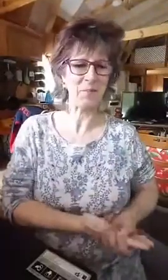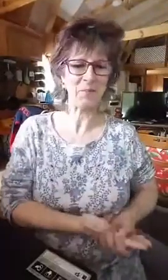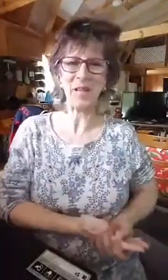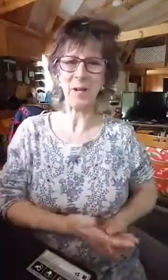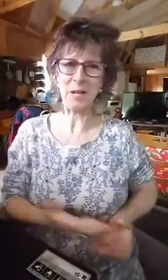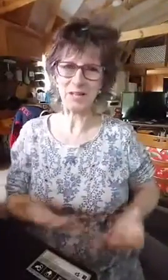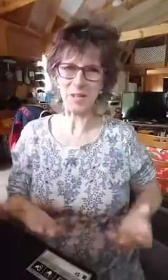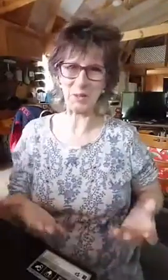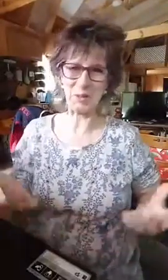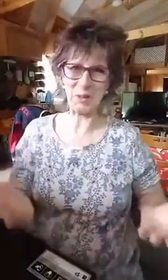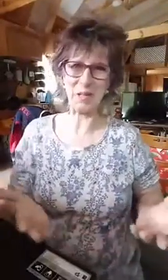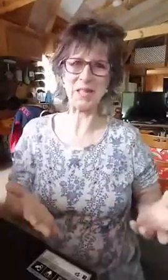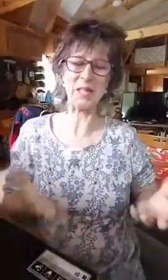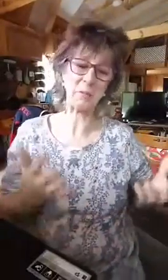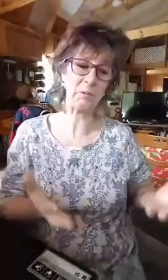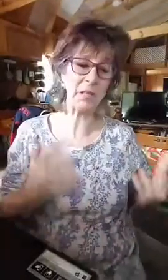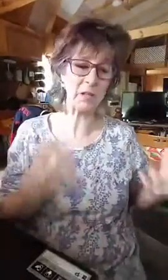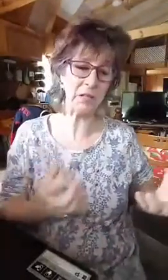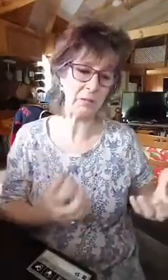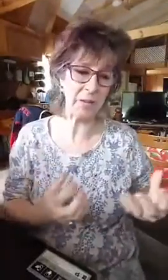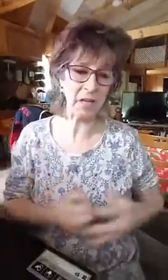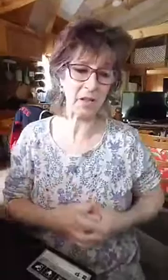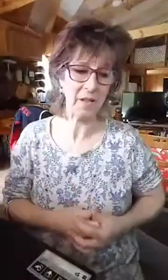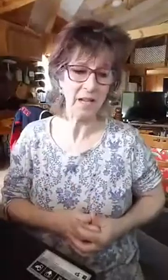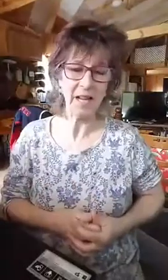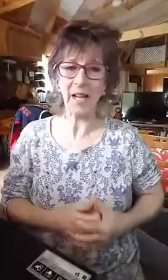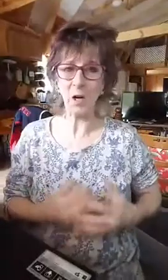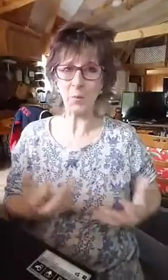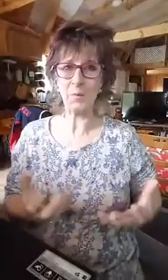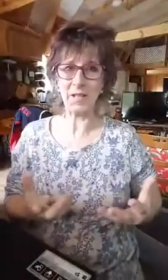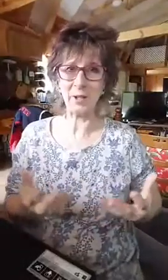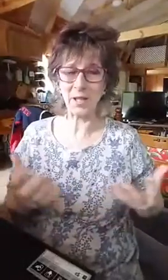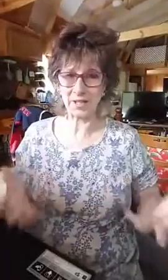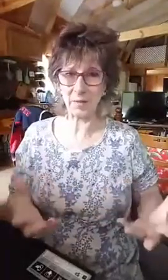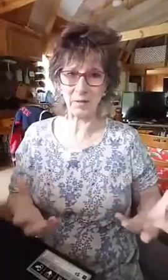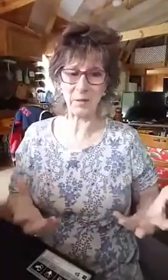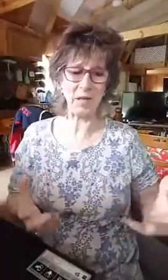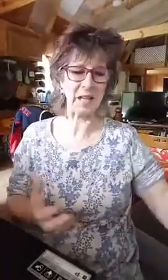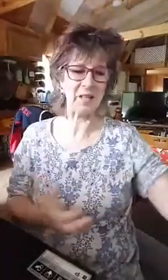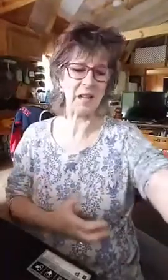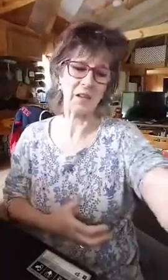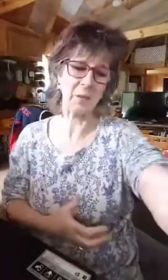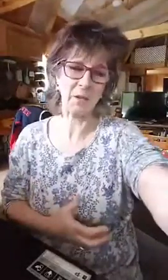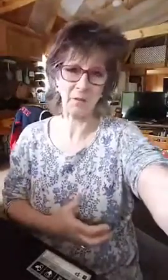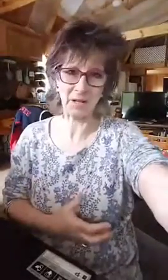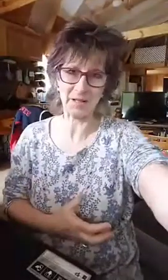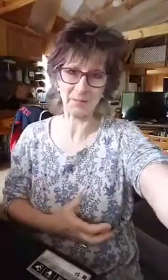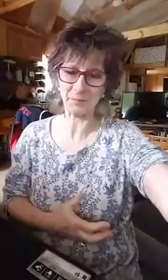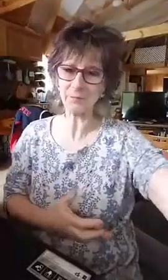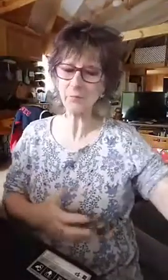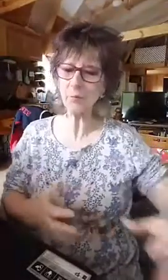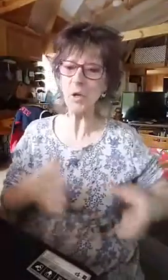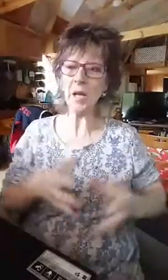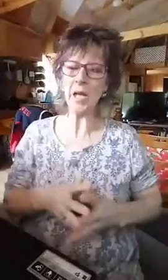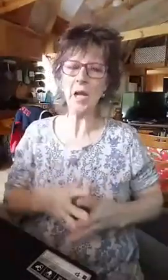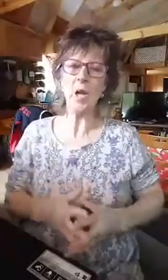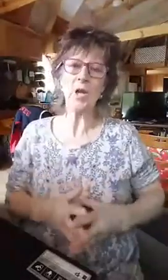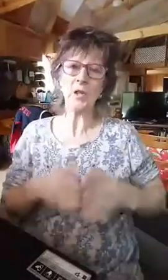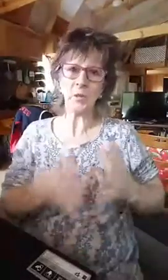And I wanted to share it with you because it's really good information. And I hope that you get something from it and can share it with your friends. Okay. So first